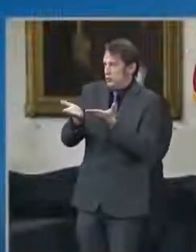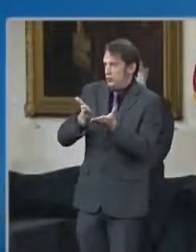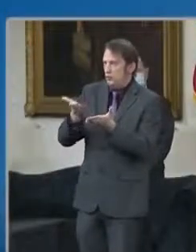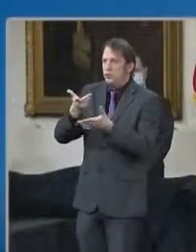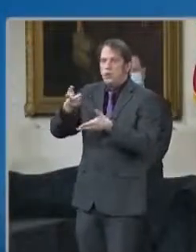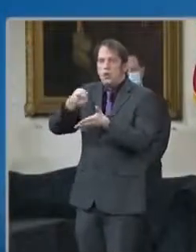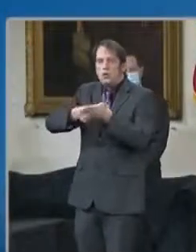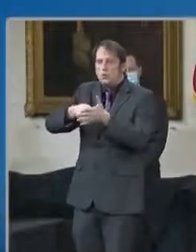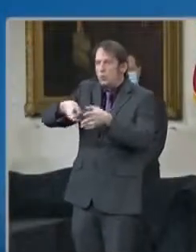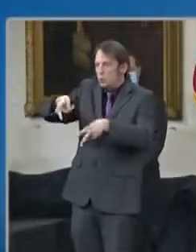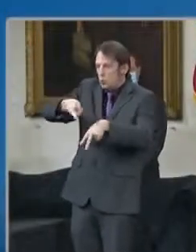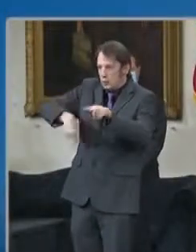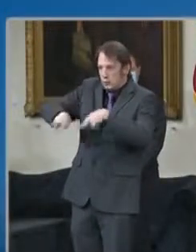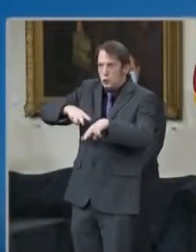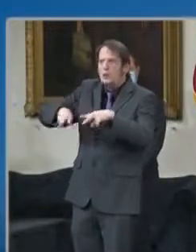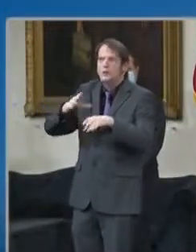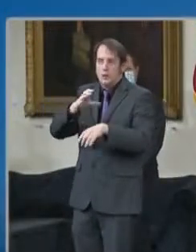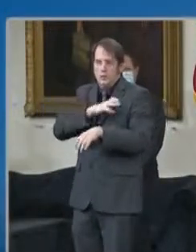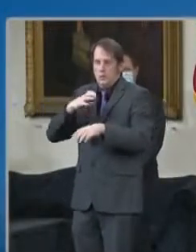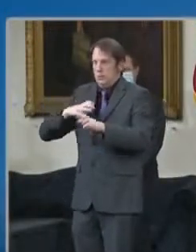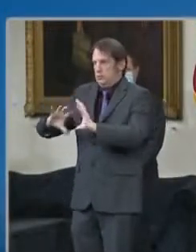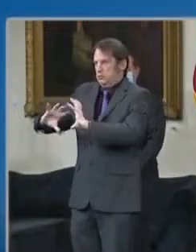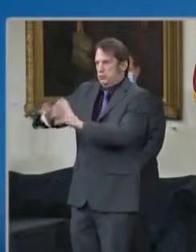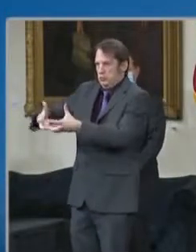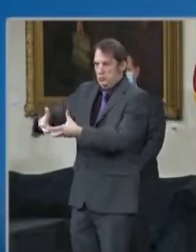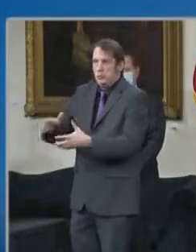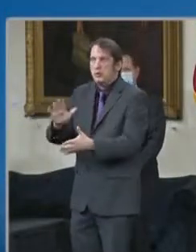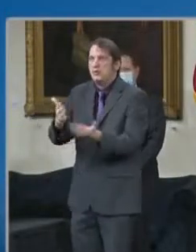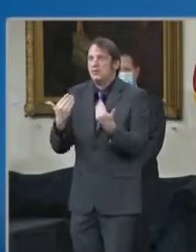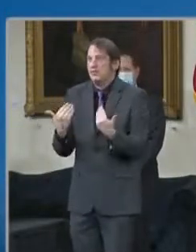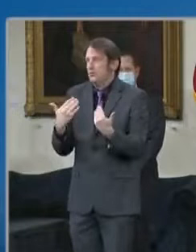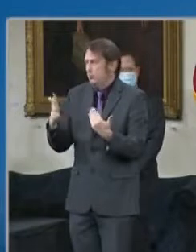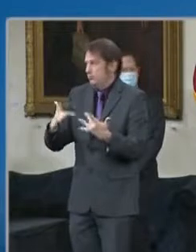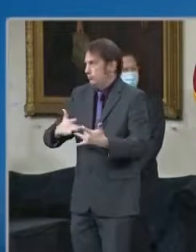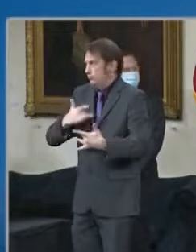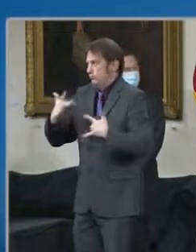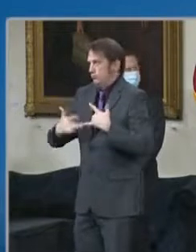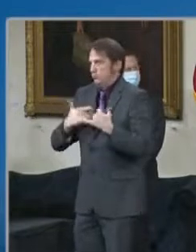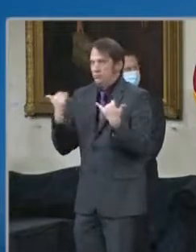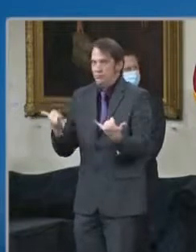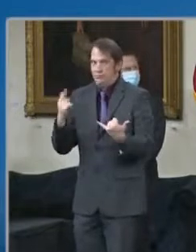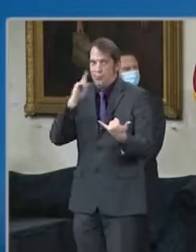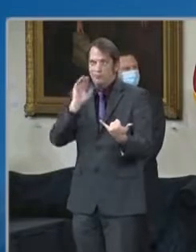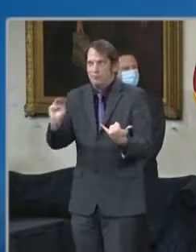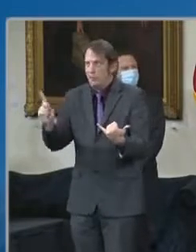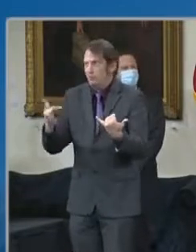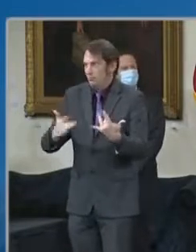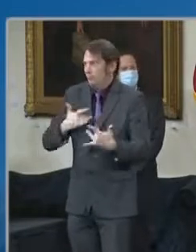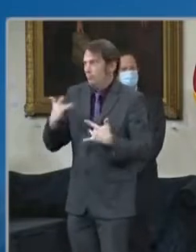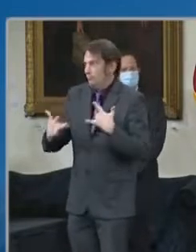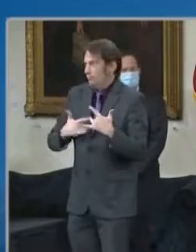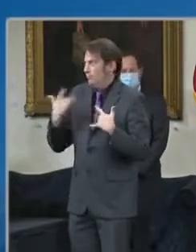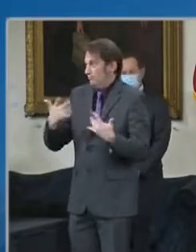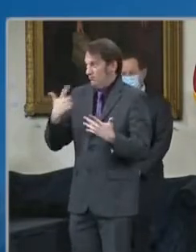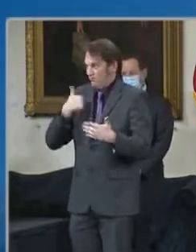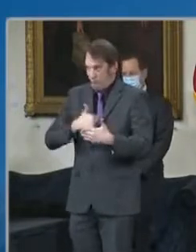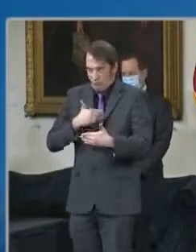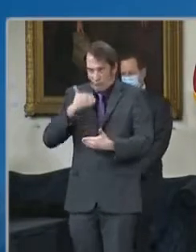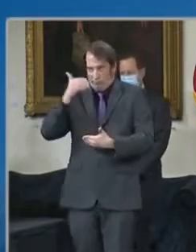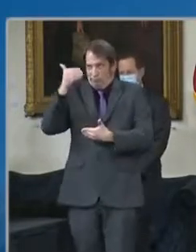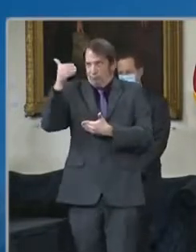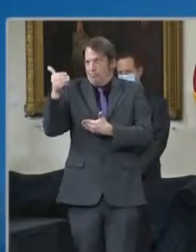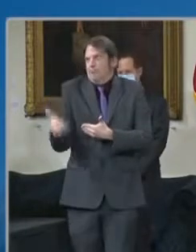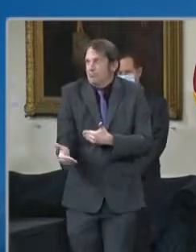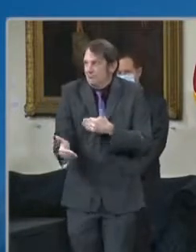This is an exciting day for Maryland. We are now one big step closer to reaching that light